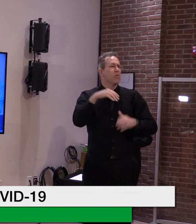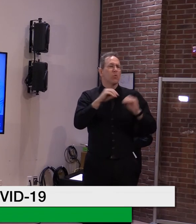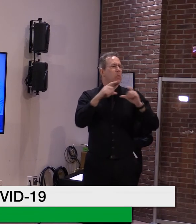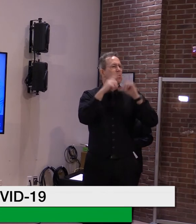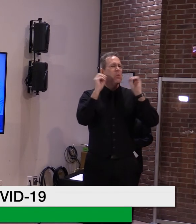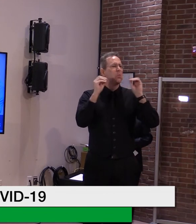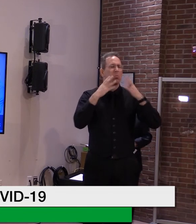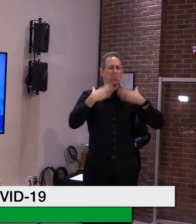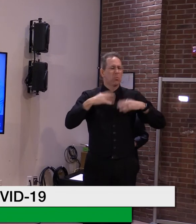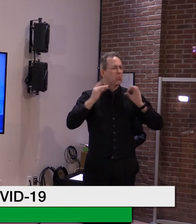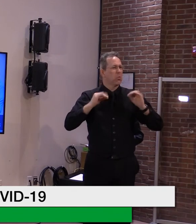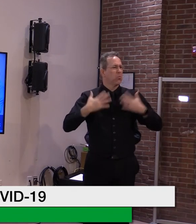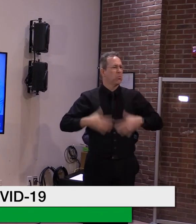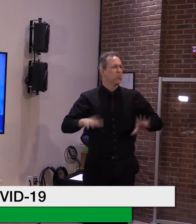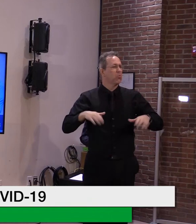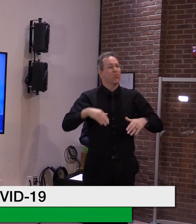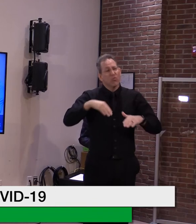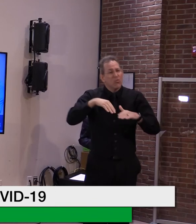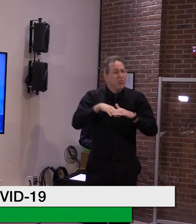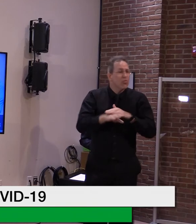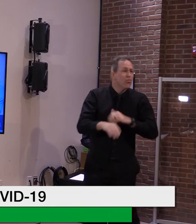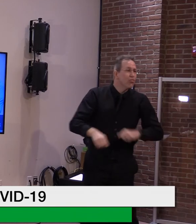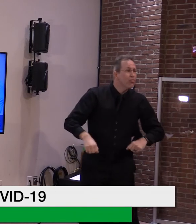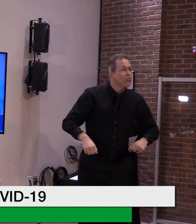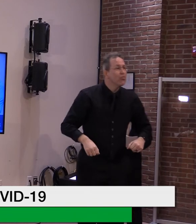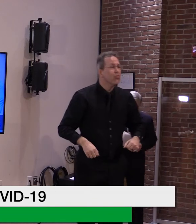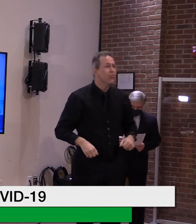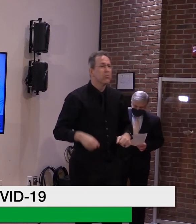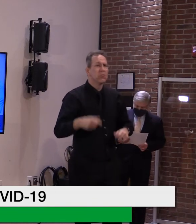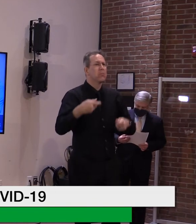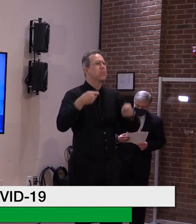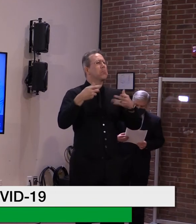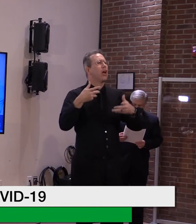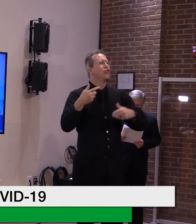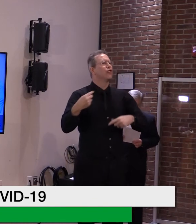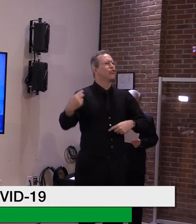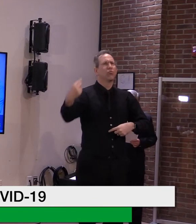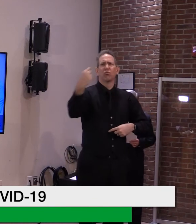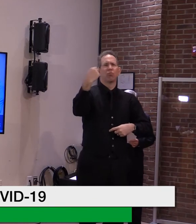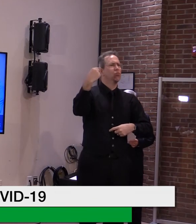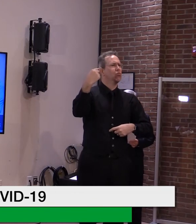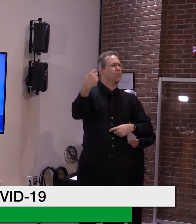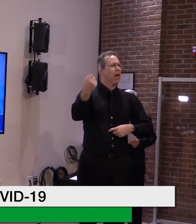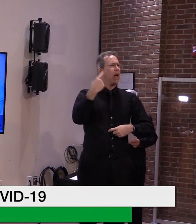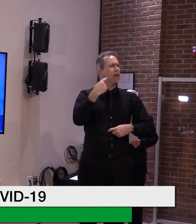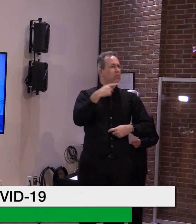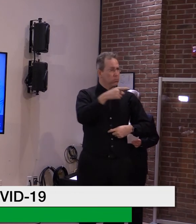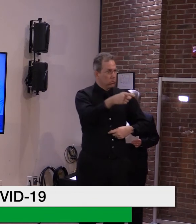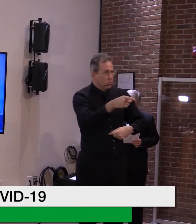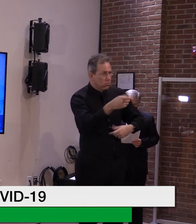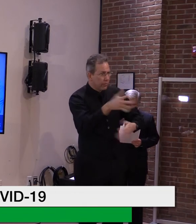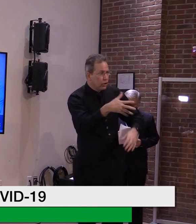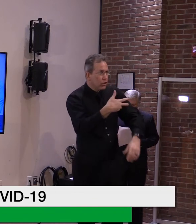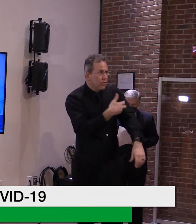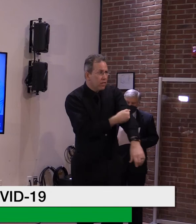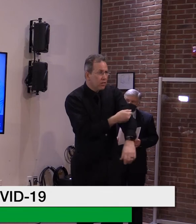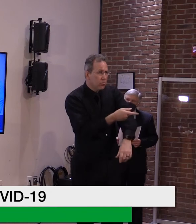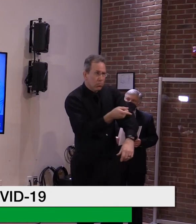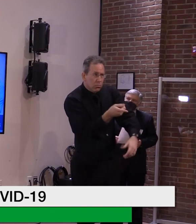is the manager supposed to ask them if they've been vaccinated and approve it so they can be in the